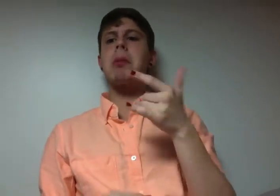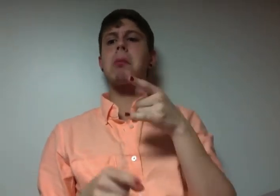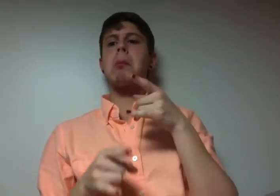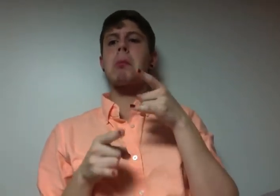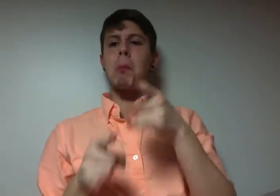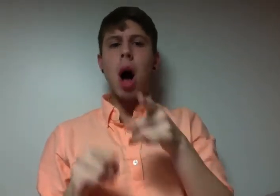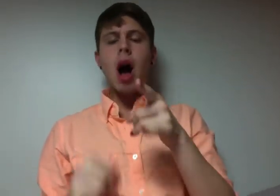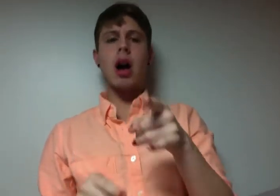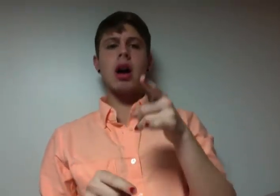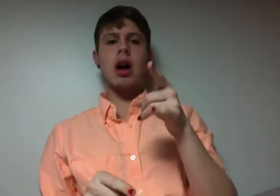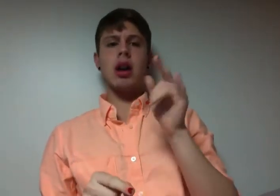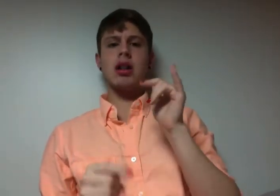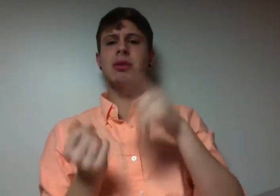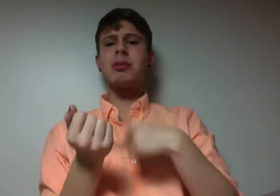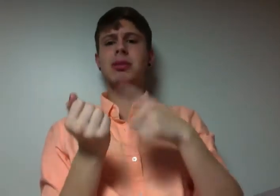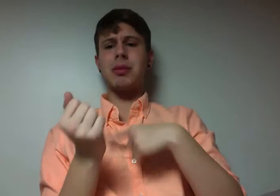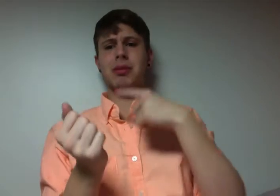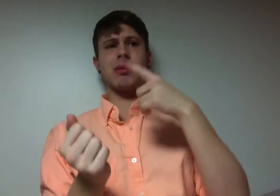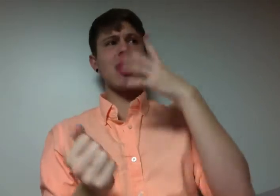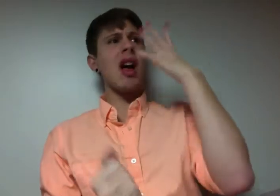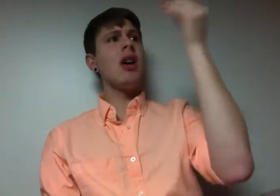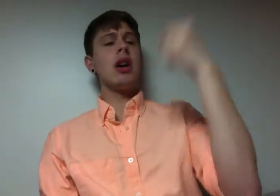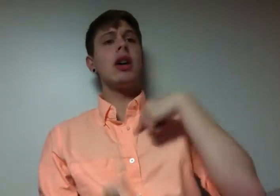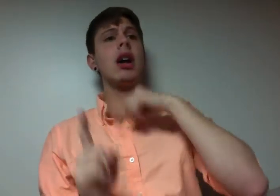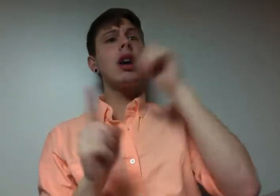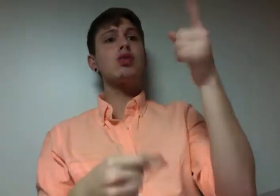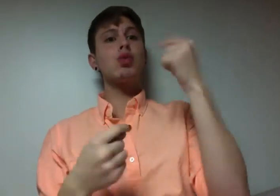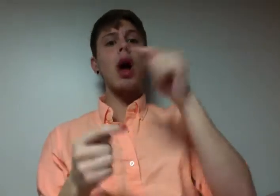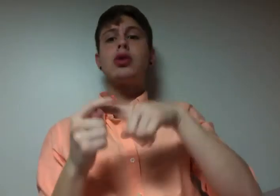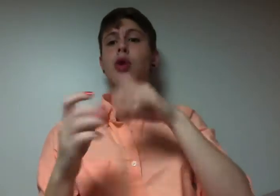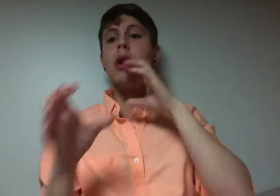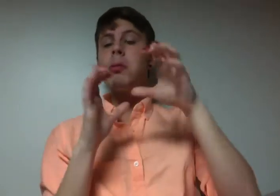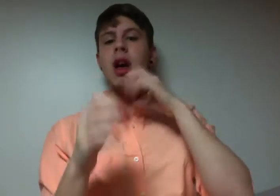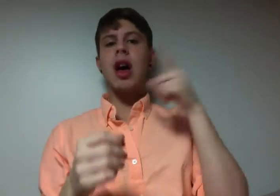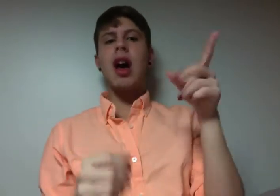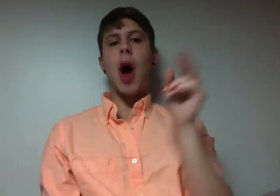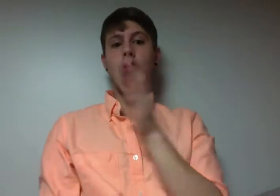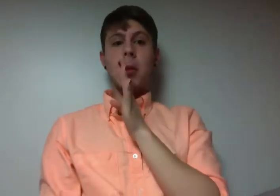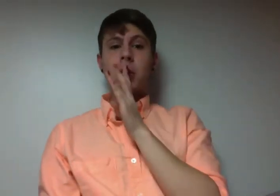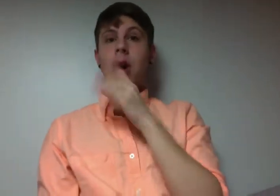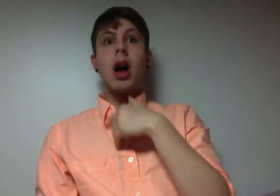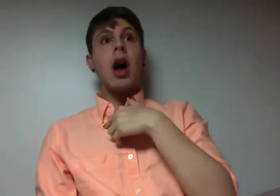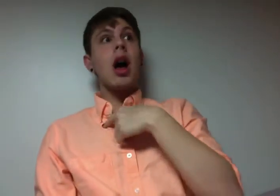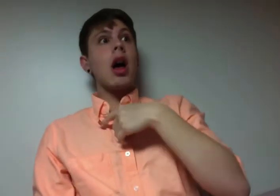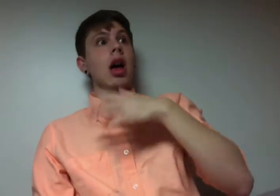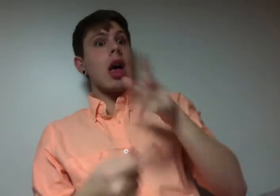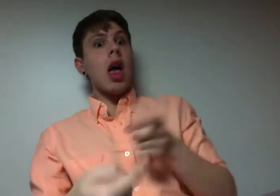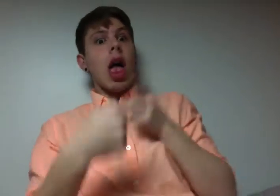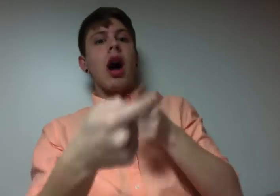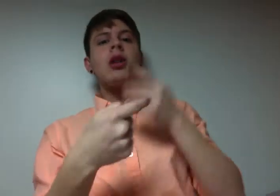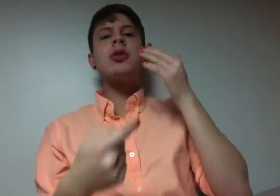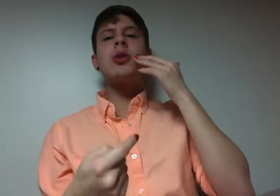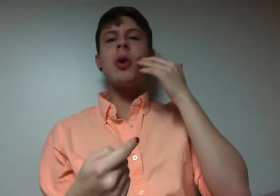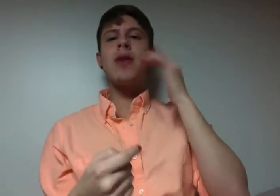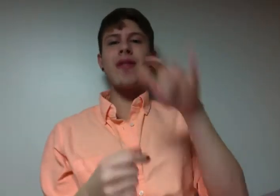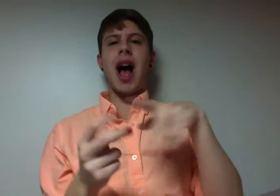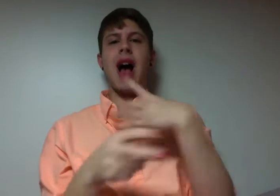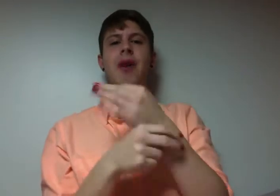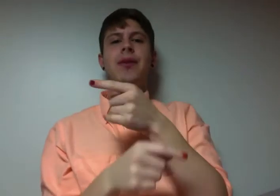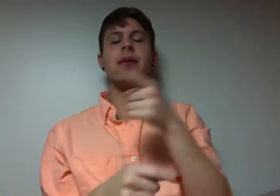cause right now I'm upping her stick. I'm at the girl, you can find me in the intents. I'm not, I'm not stuck on searchin' in the section, intents. Your grandma, your aunt, and